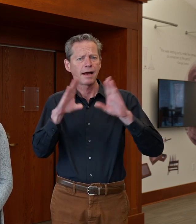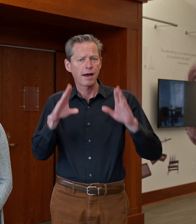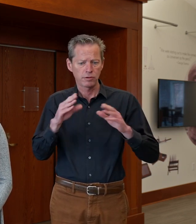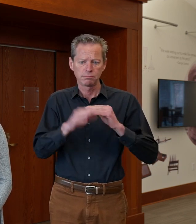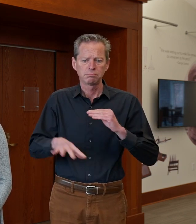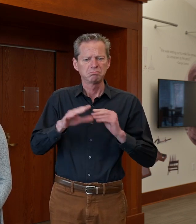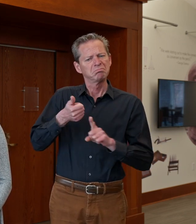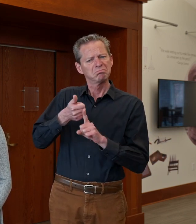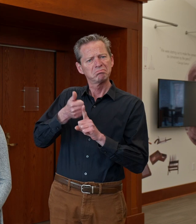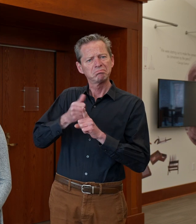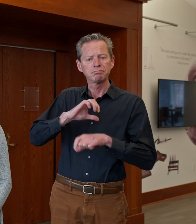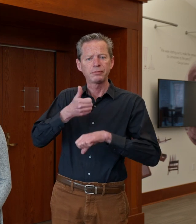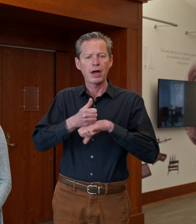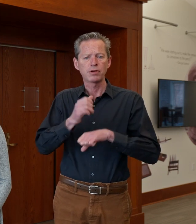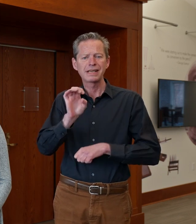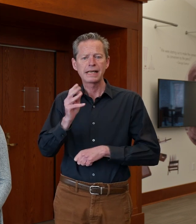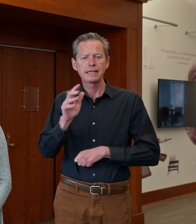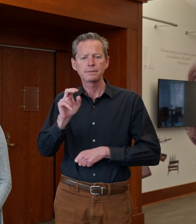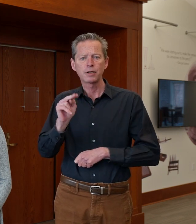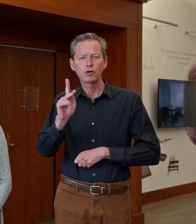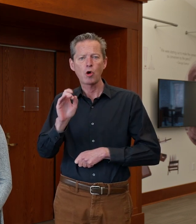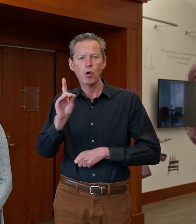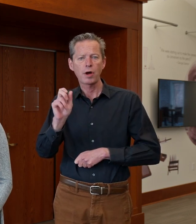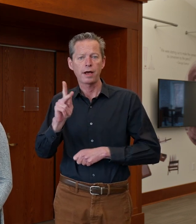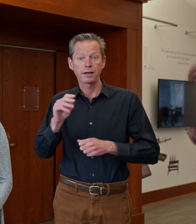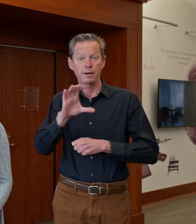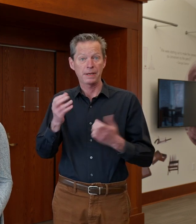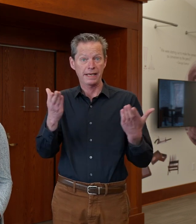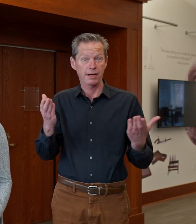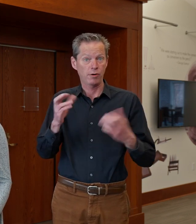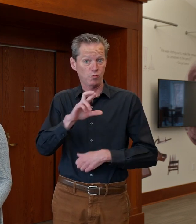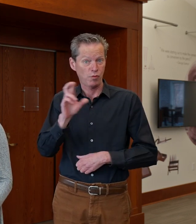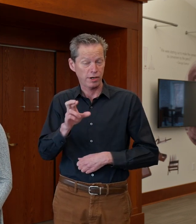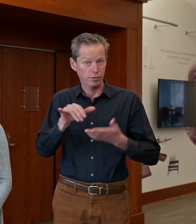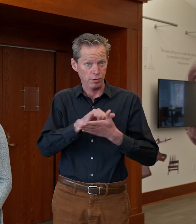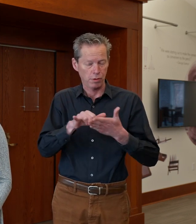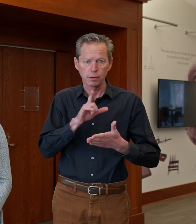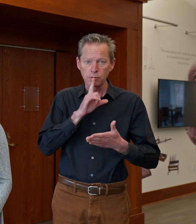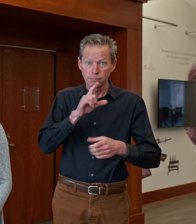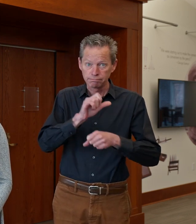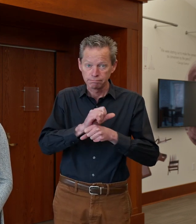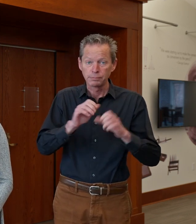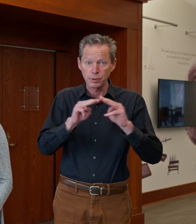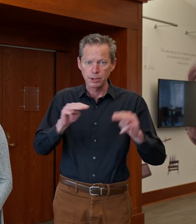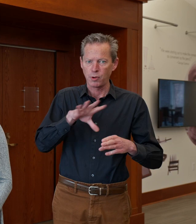of the Eastman Kodak Company here in Rochester, New York. The actual museum includes George Eastman's 50-room